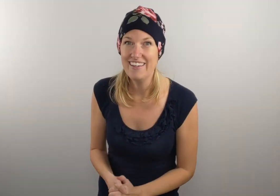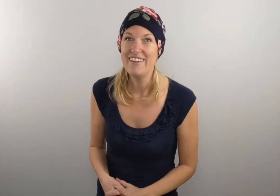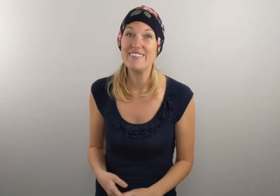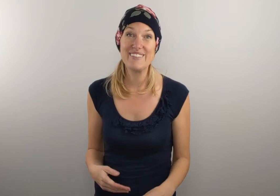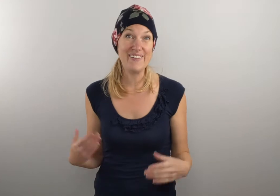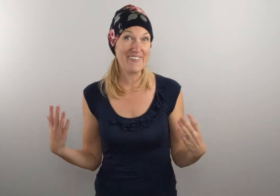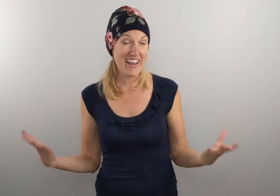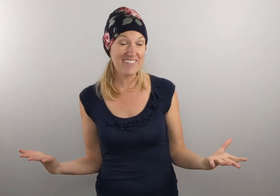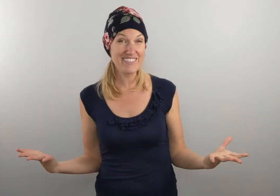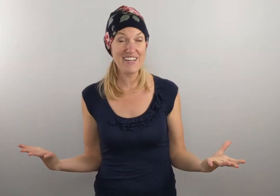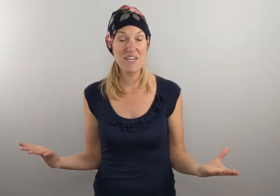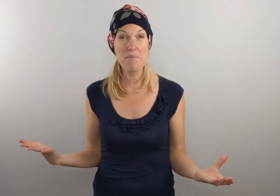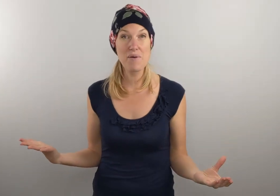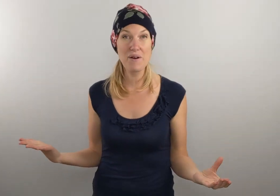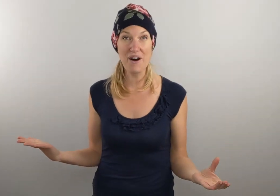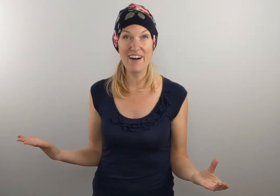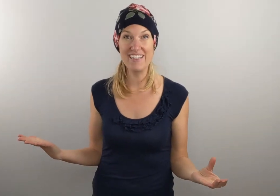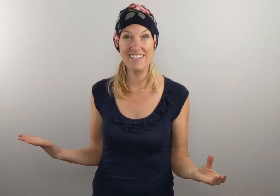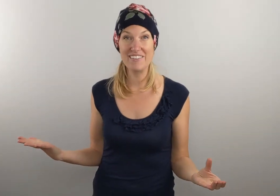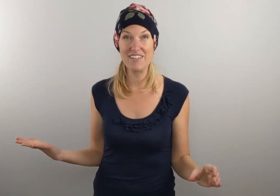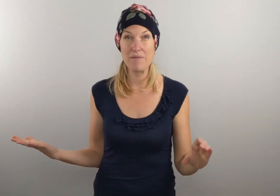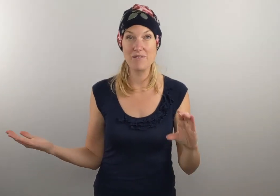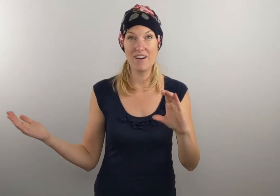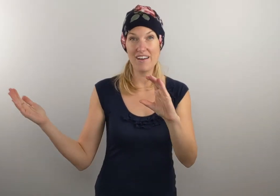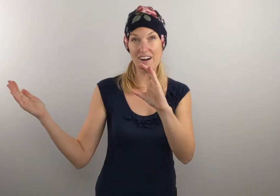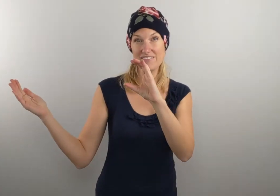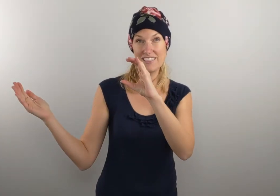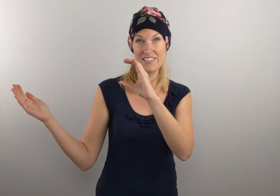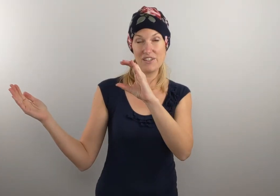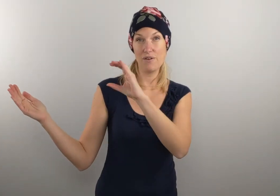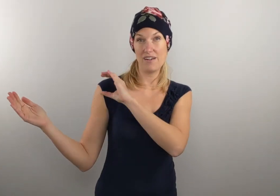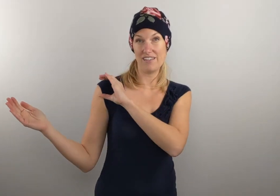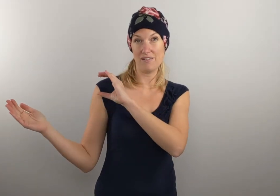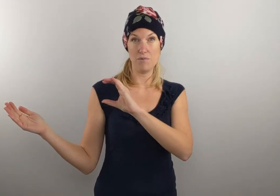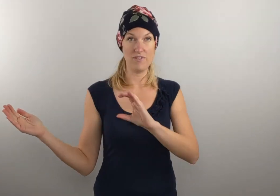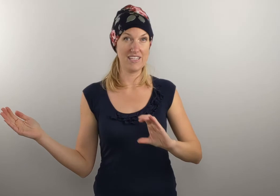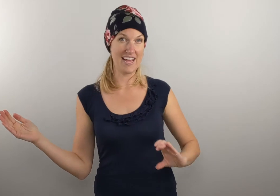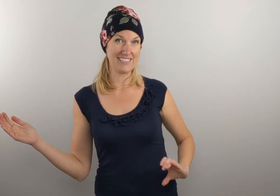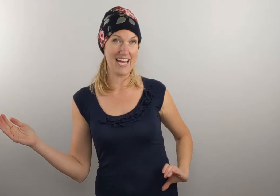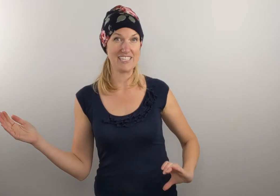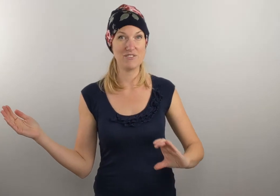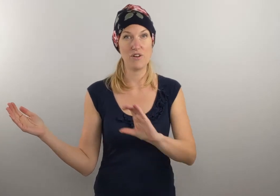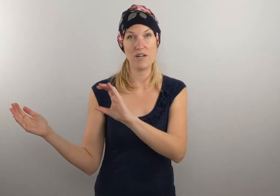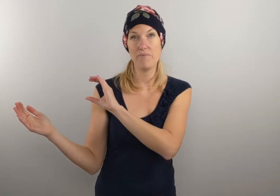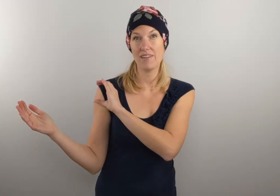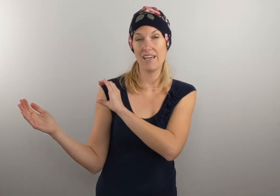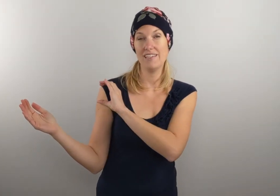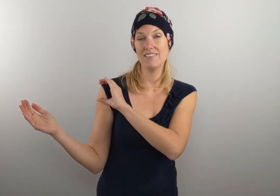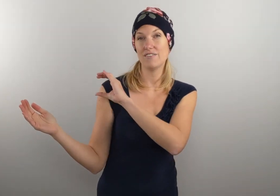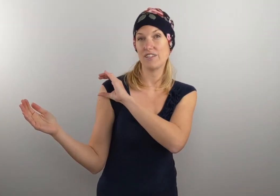So whenever you're talking about God and the different names of God, often you are you're moving in that sash form. Okay. So for